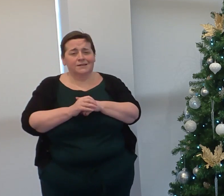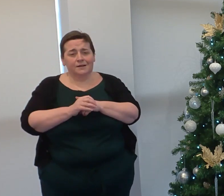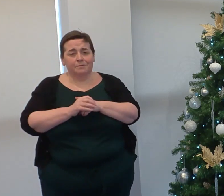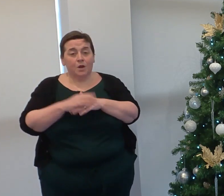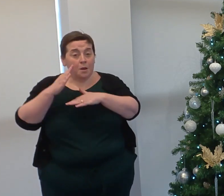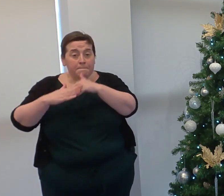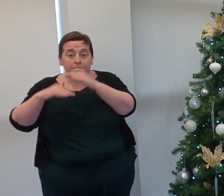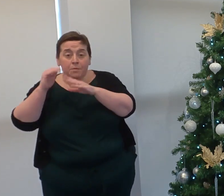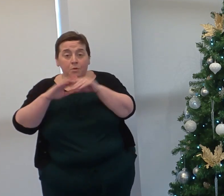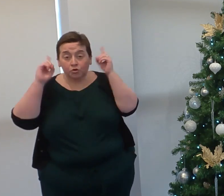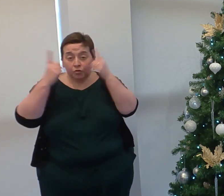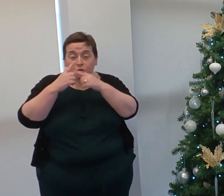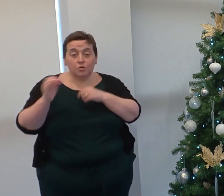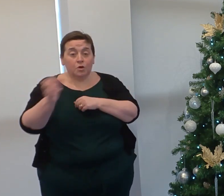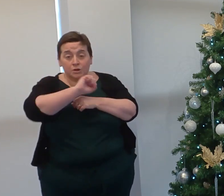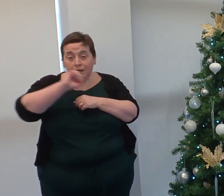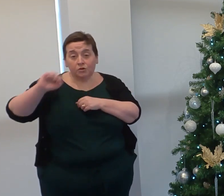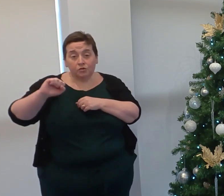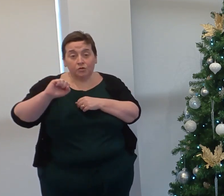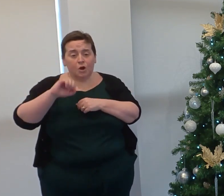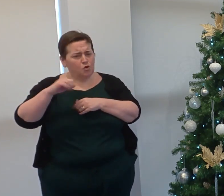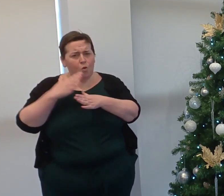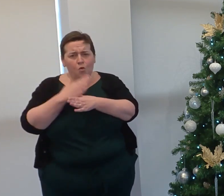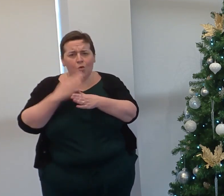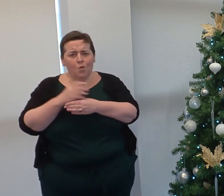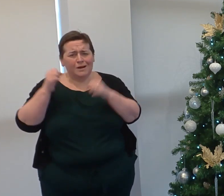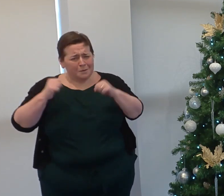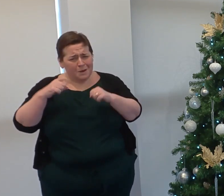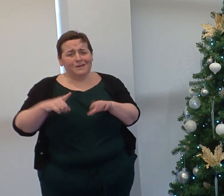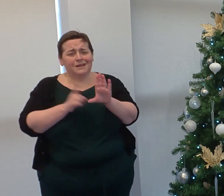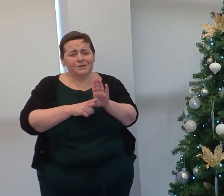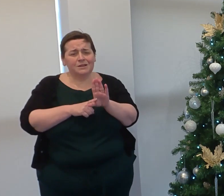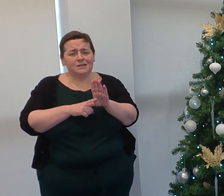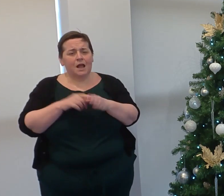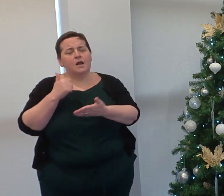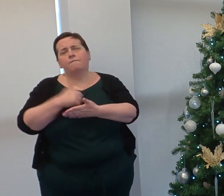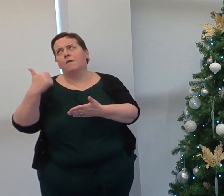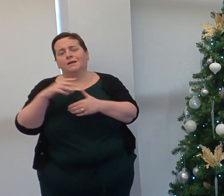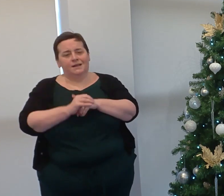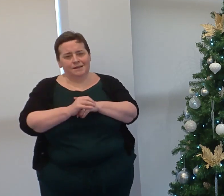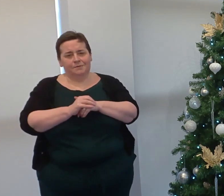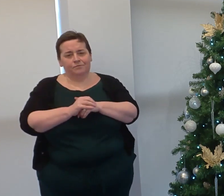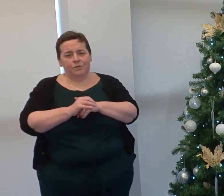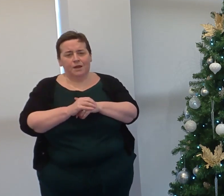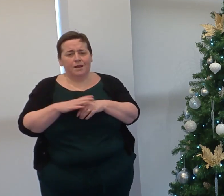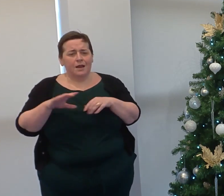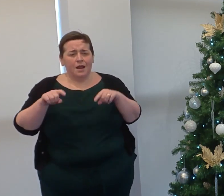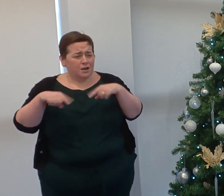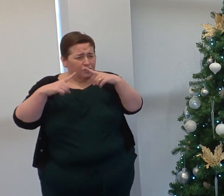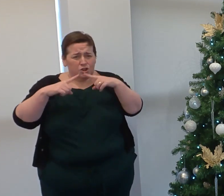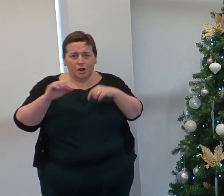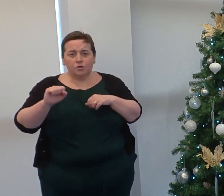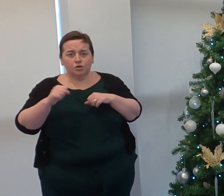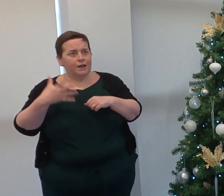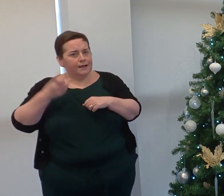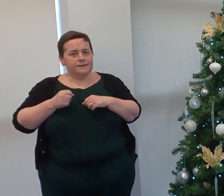Building supervisors to each of you, your efforts and commitment this year has been outstanding. You rise to every challenge